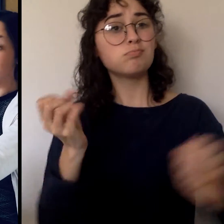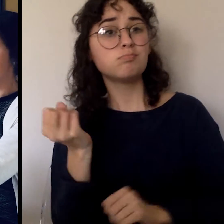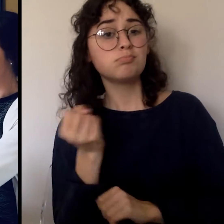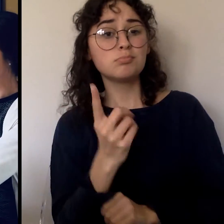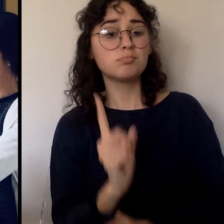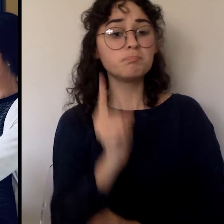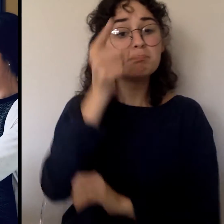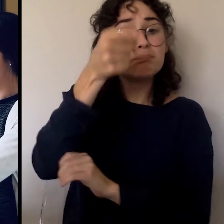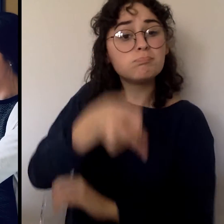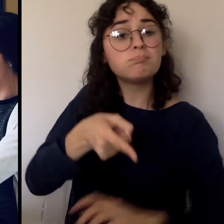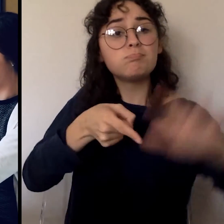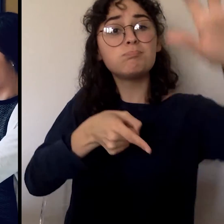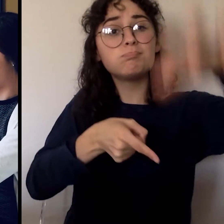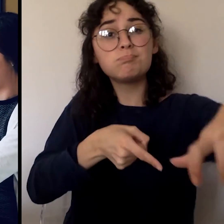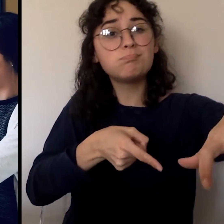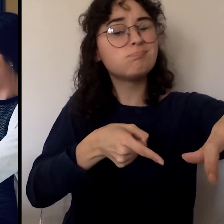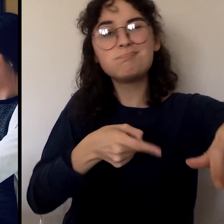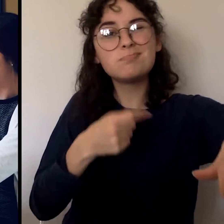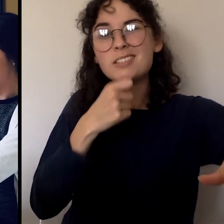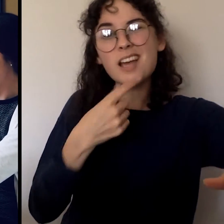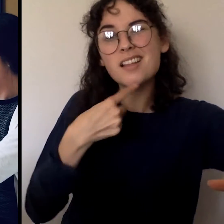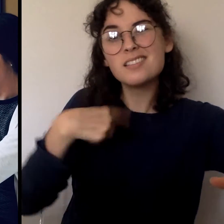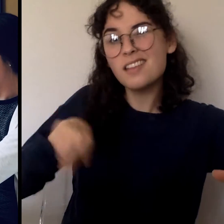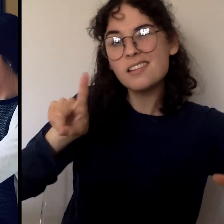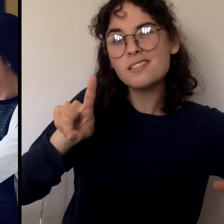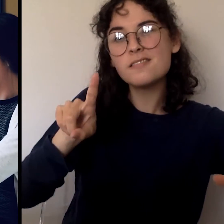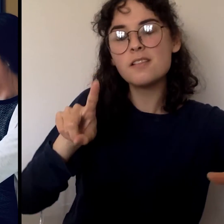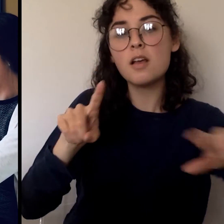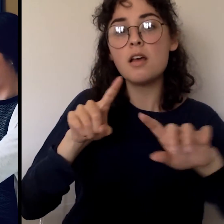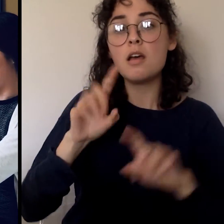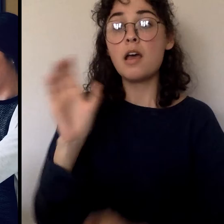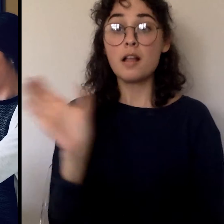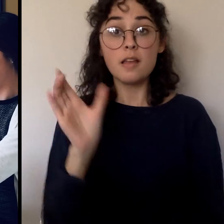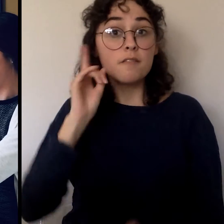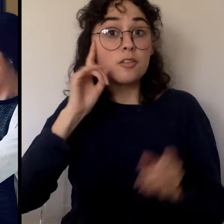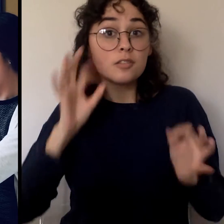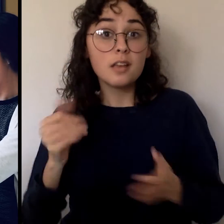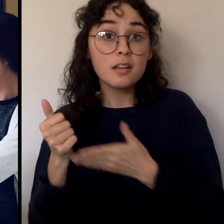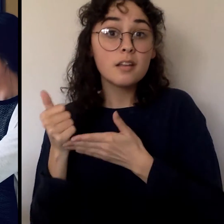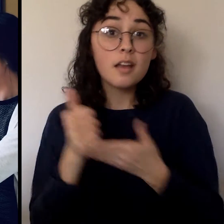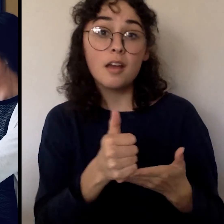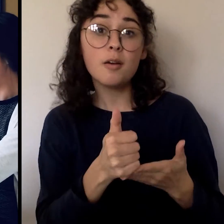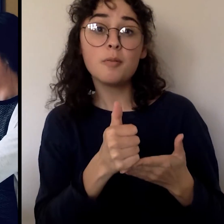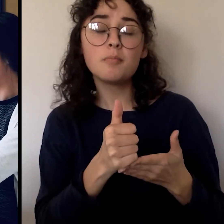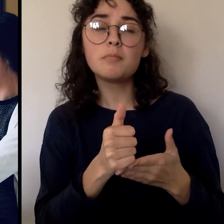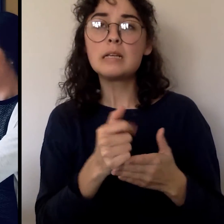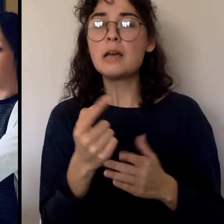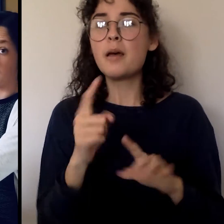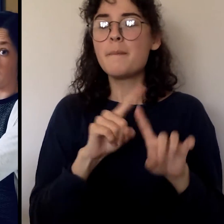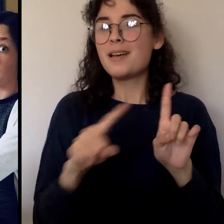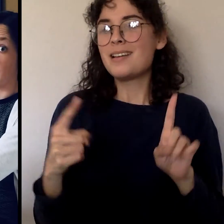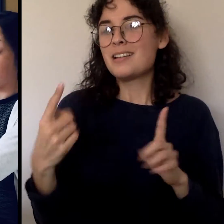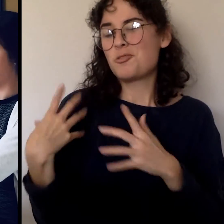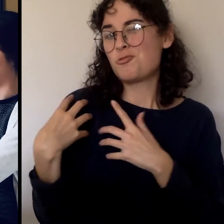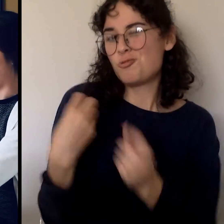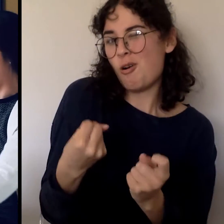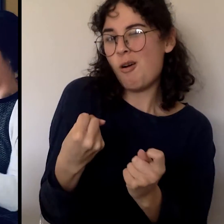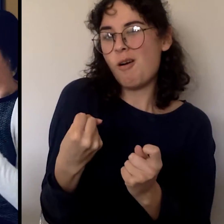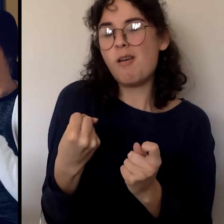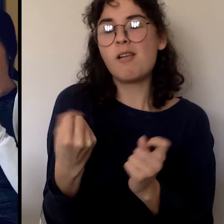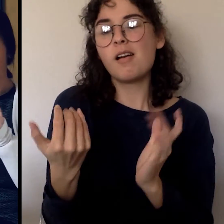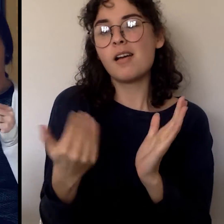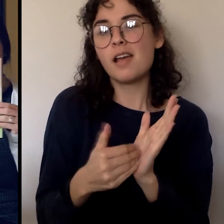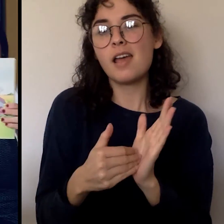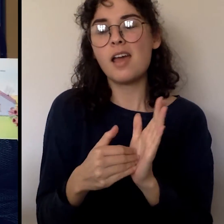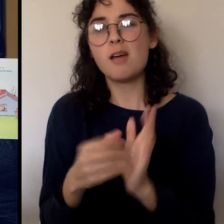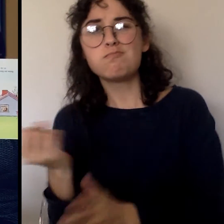Clifford was a little too strong. Nothing seemed to go right for us. All our good deeds were turning out wrong.